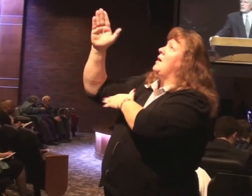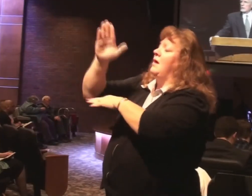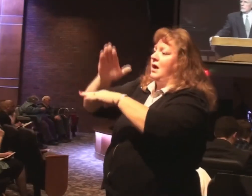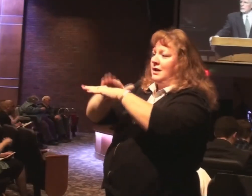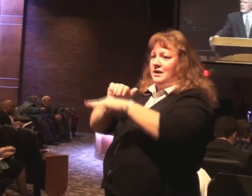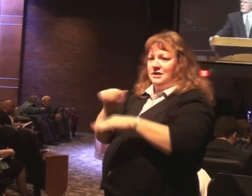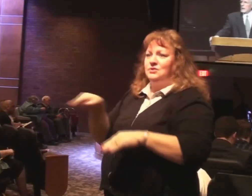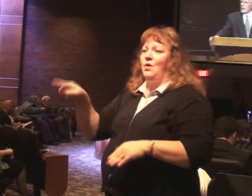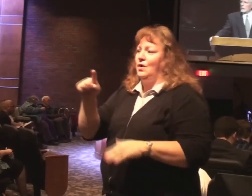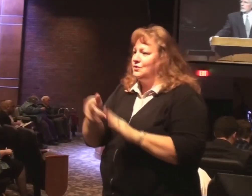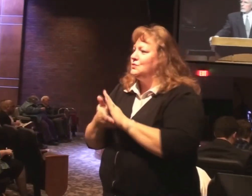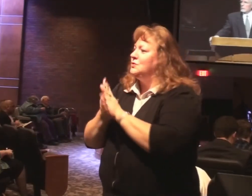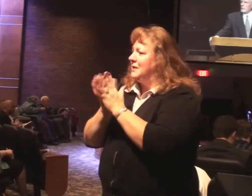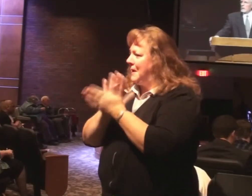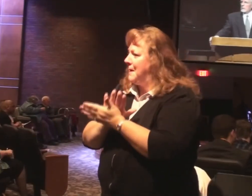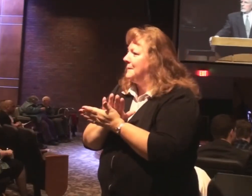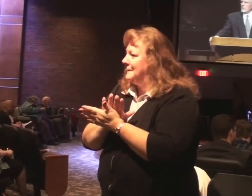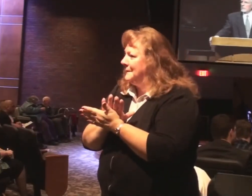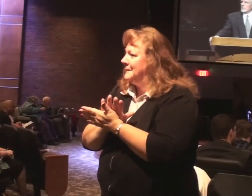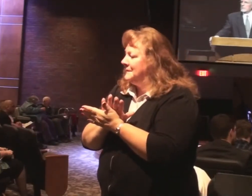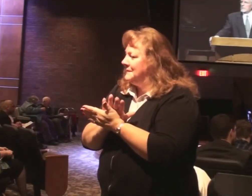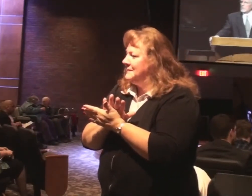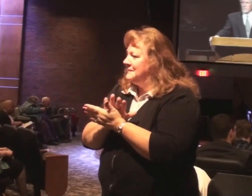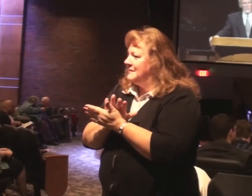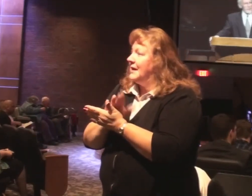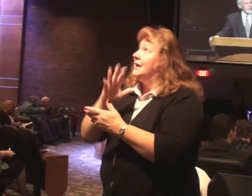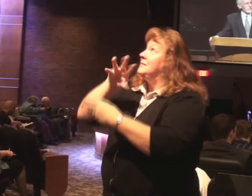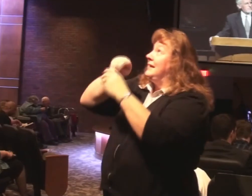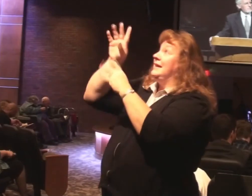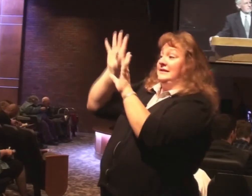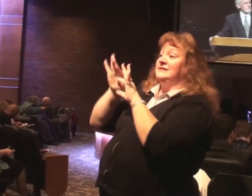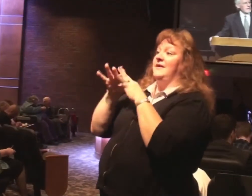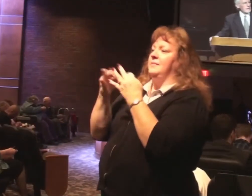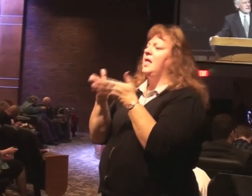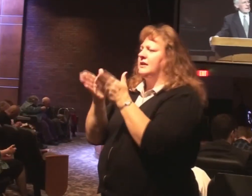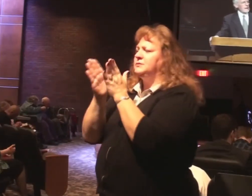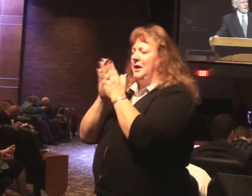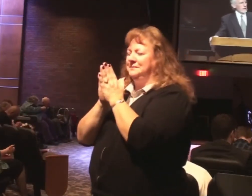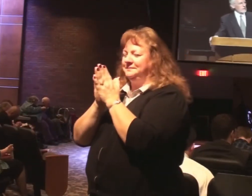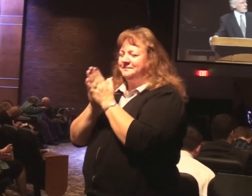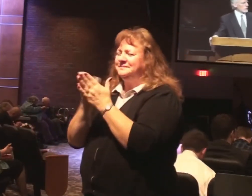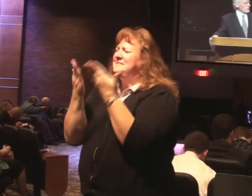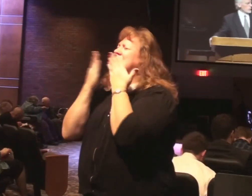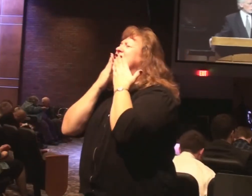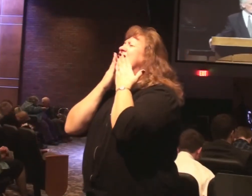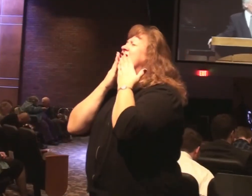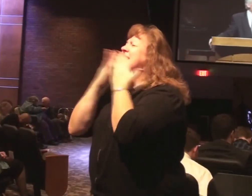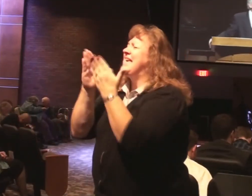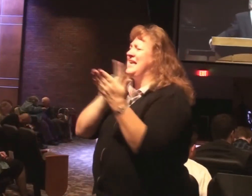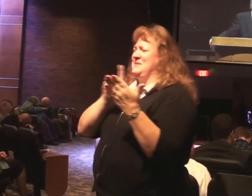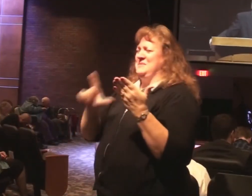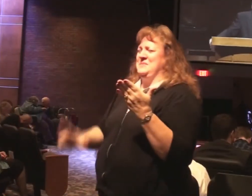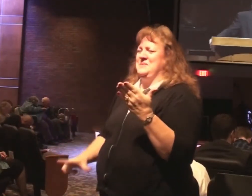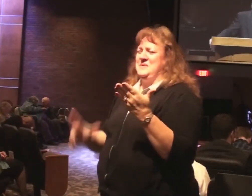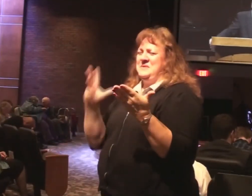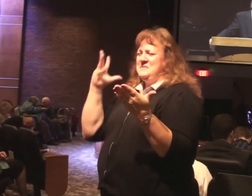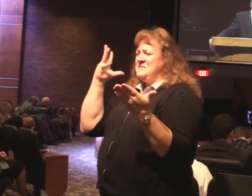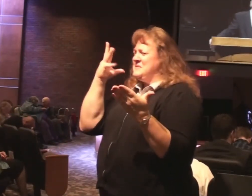you to be. When he caused you to be born into his family. Let's pray together. Thank you, Lord, for the riches of your work in